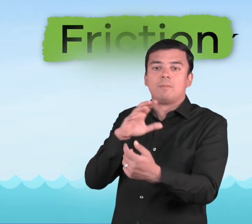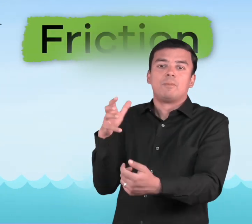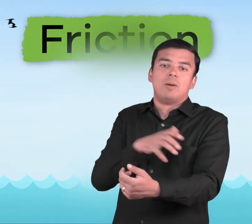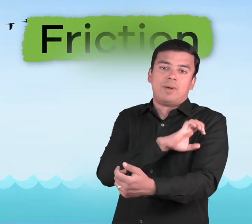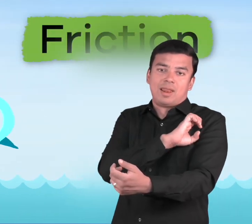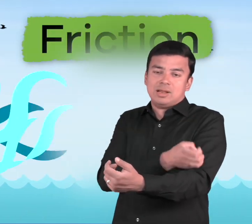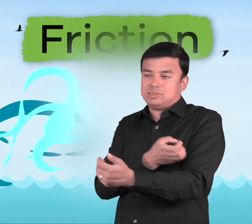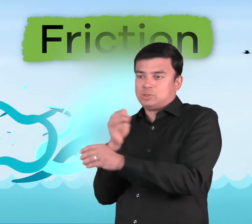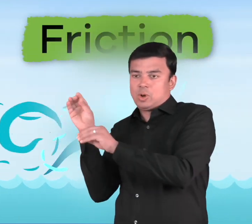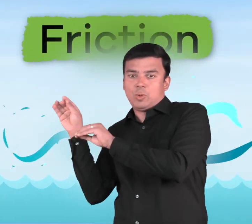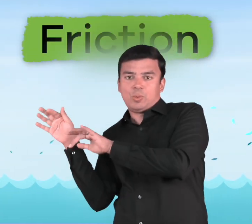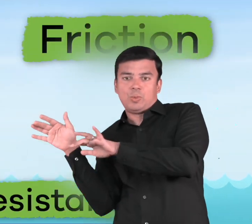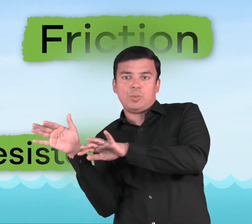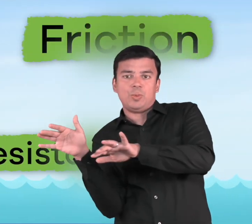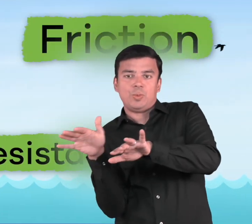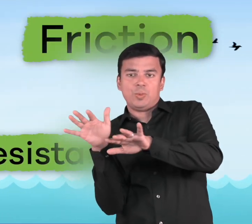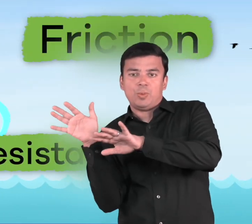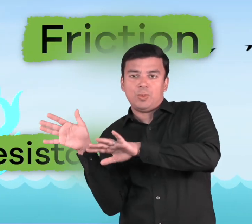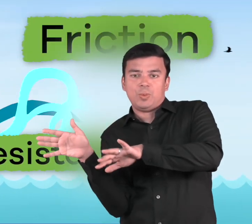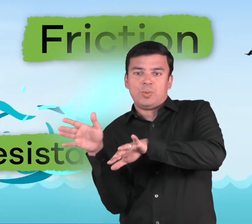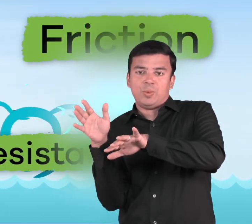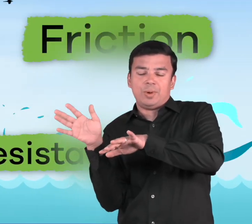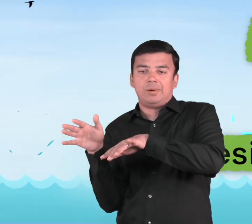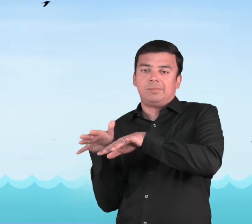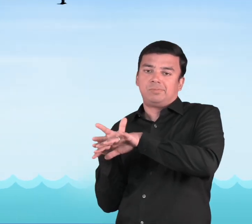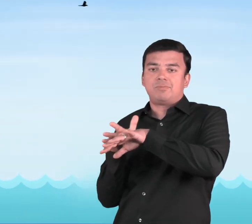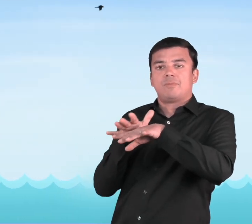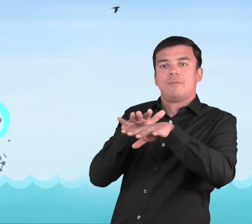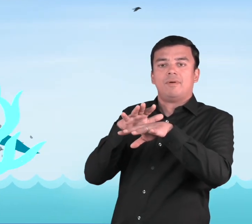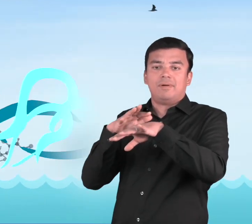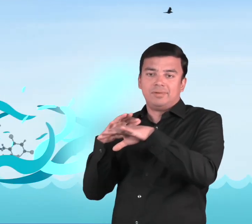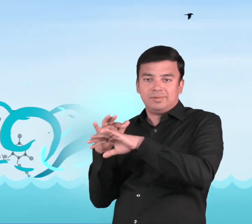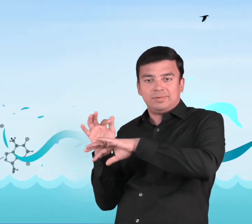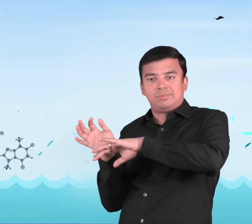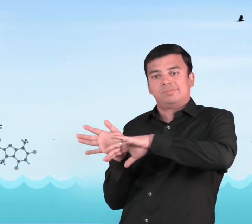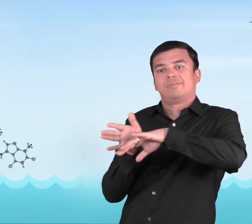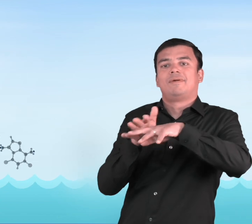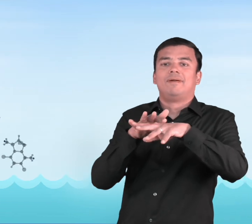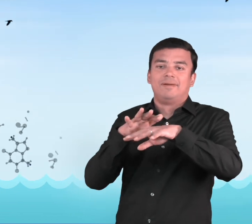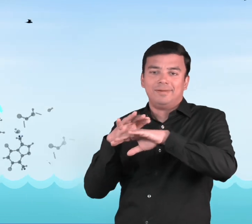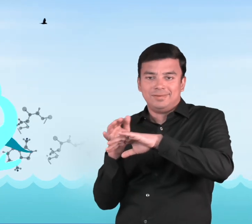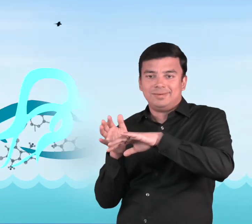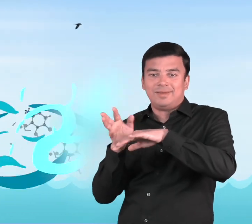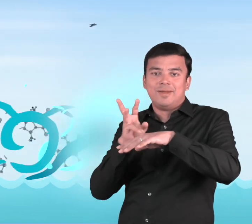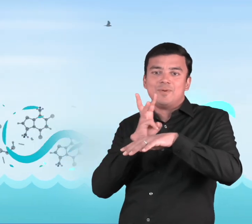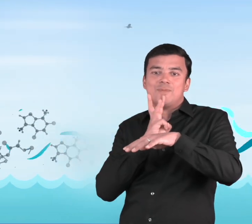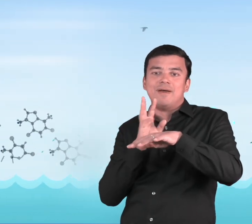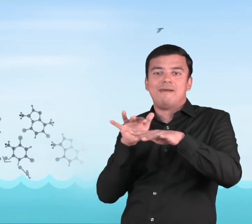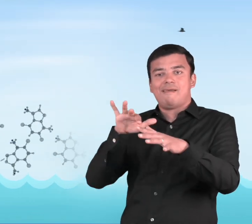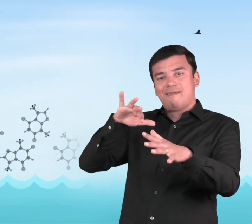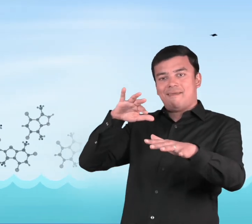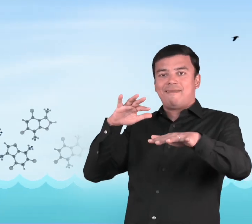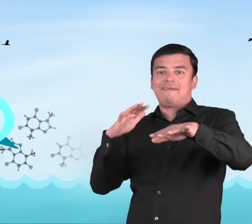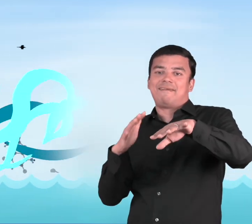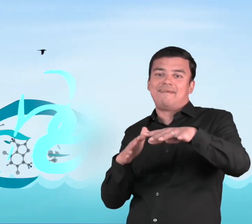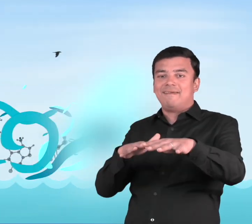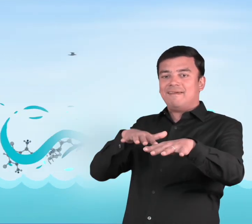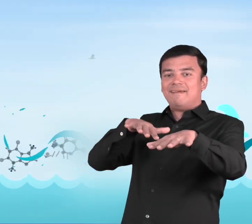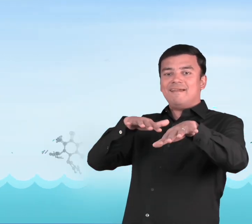friction, or resistance, between the wind and water molecules, which make the water ripple.